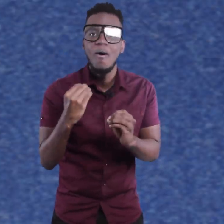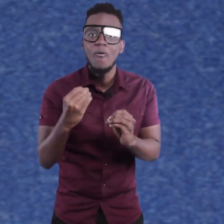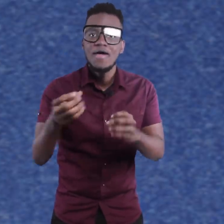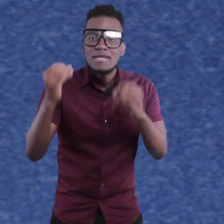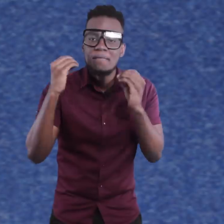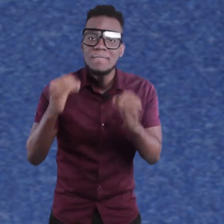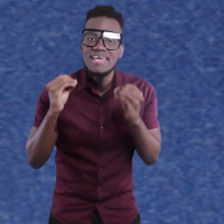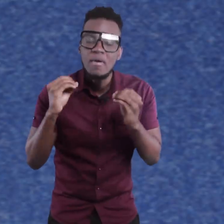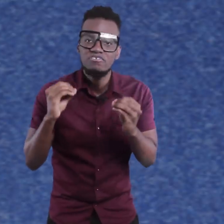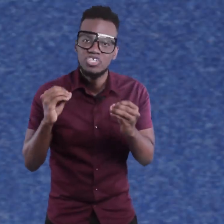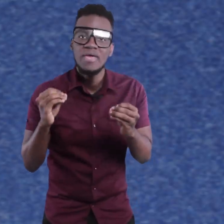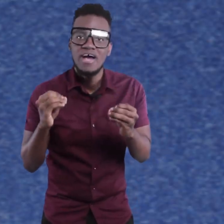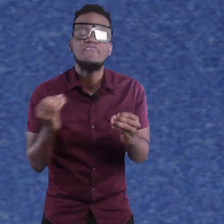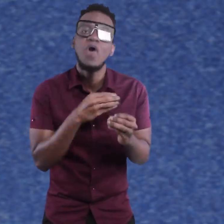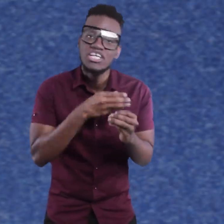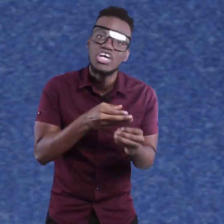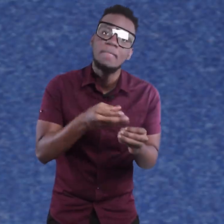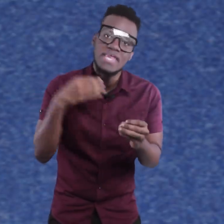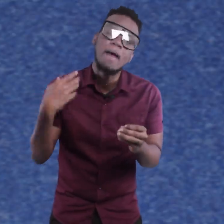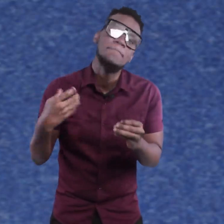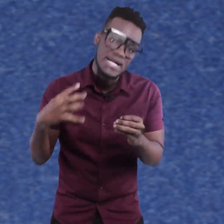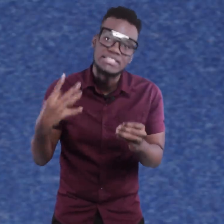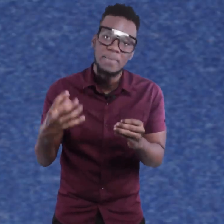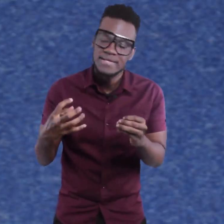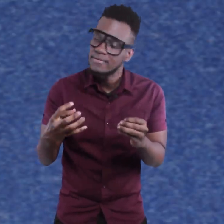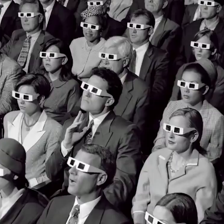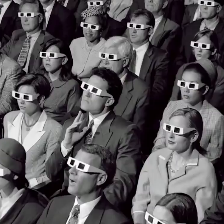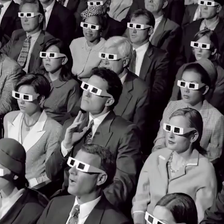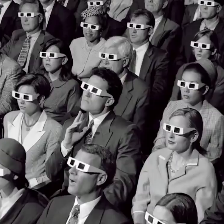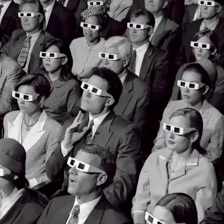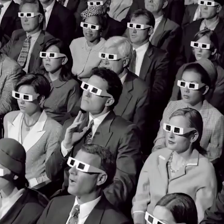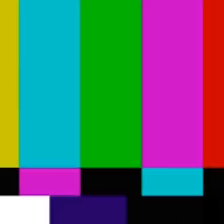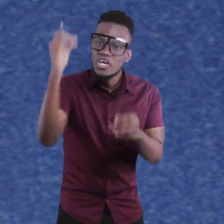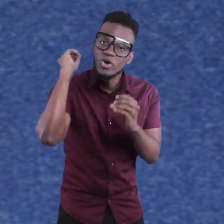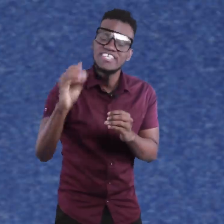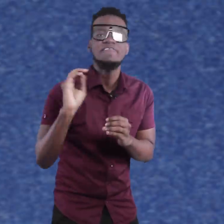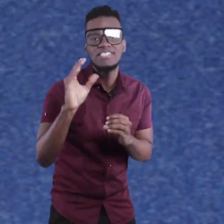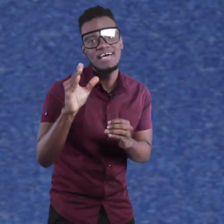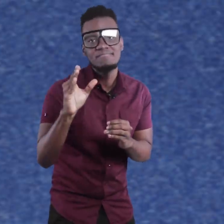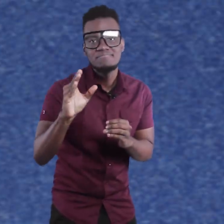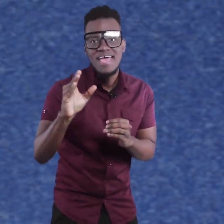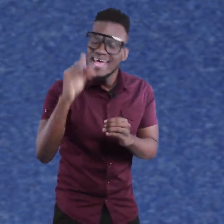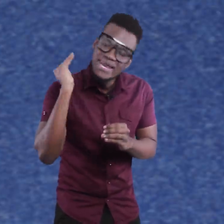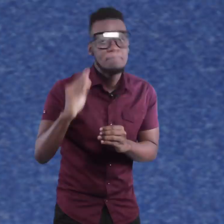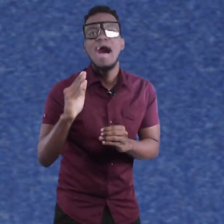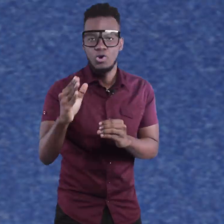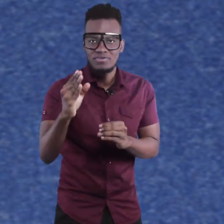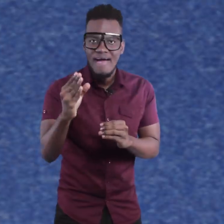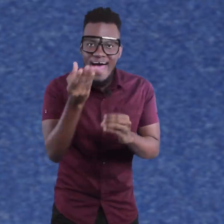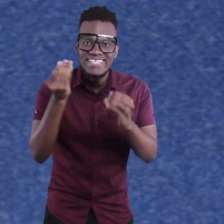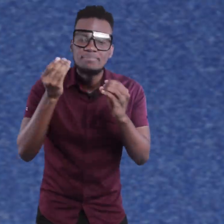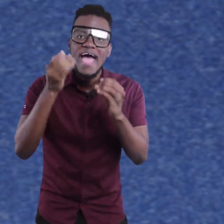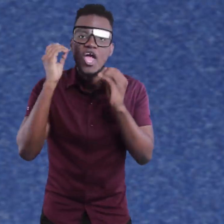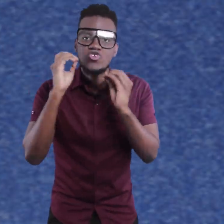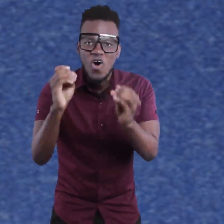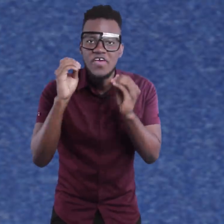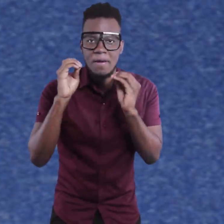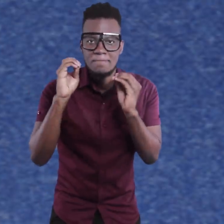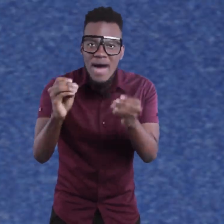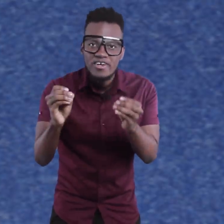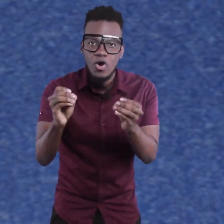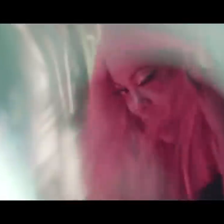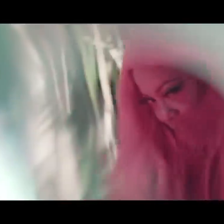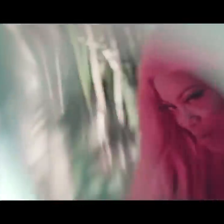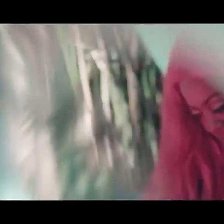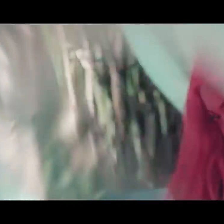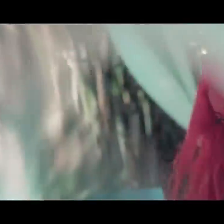somehow the men of Jamaica foe and chime in and participate now you see the first song it's named Balot and it is by Dovey